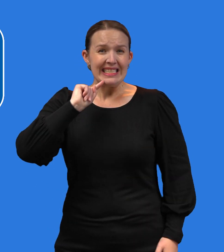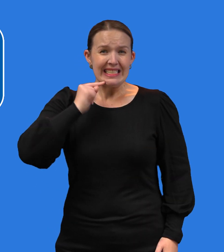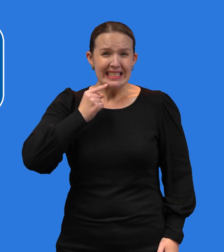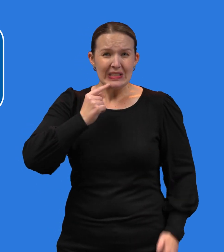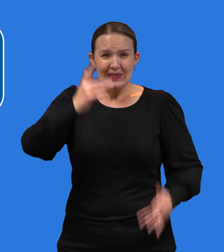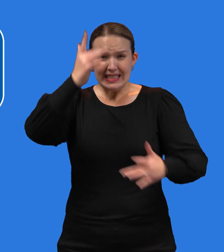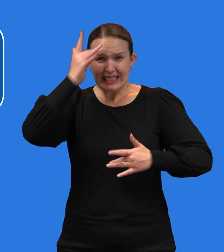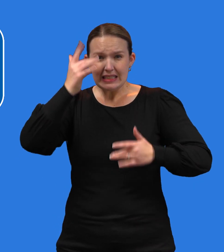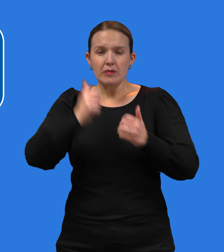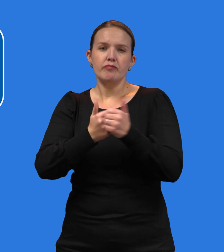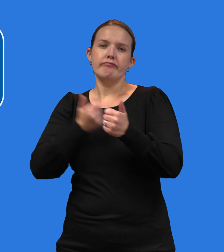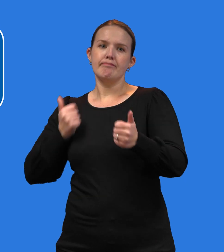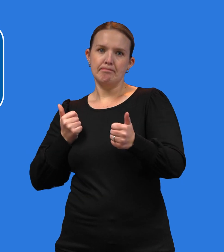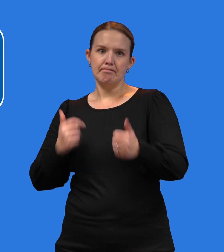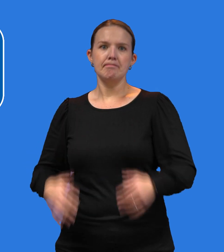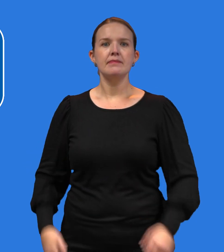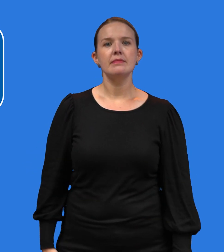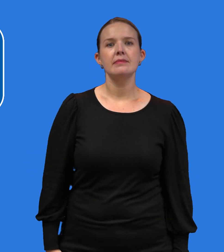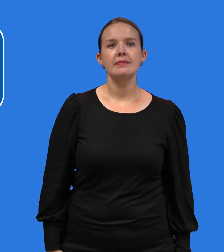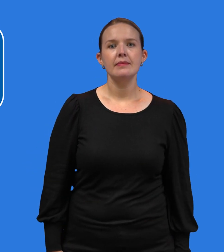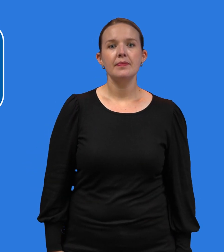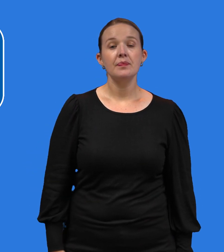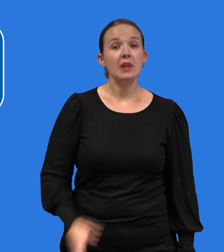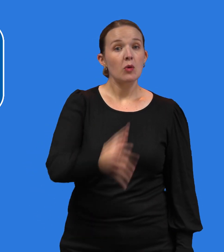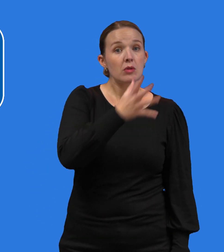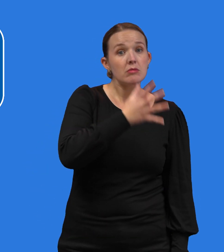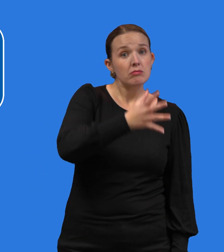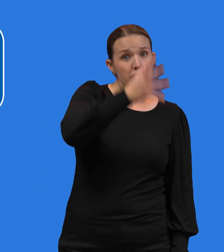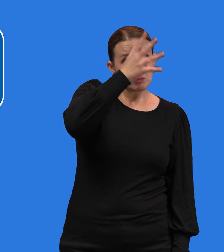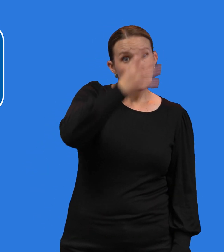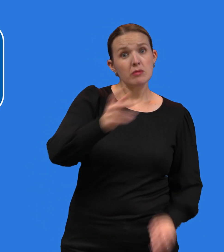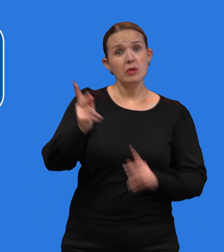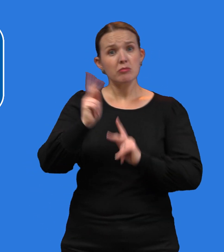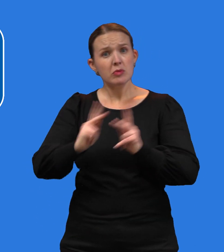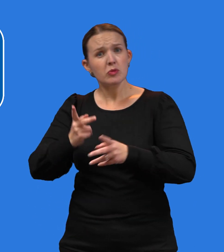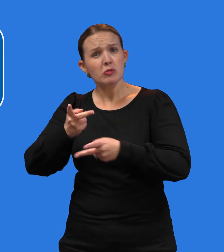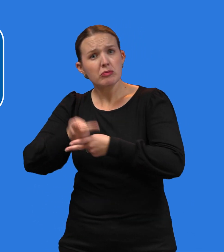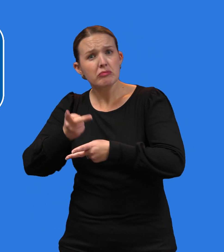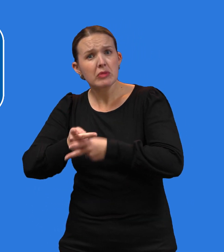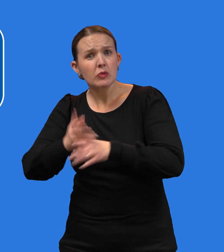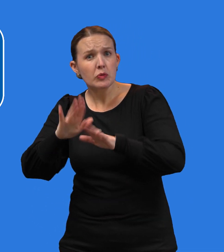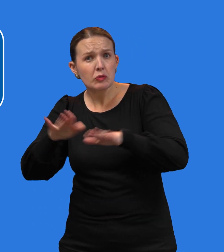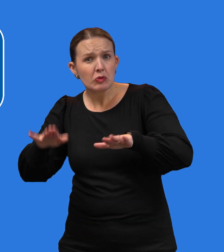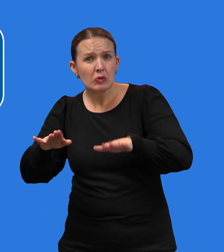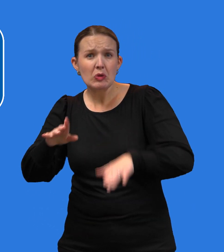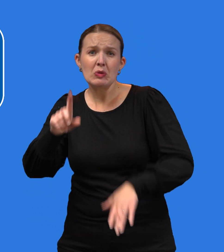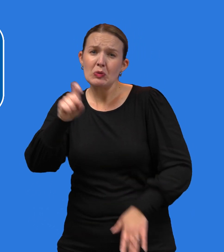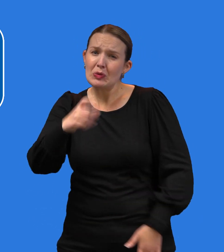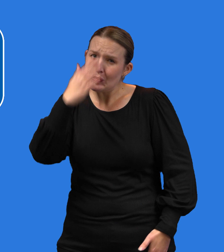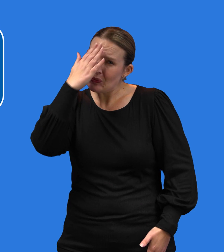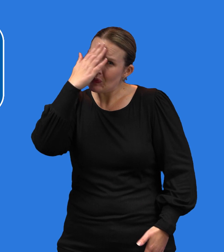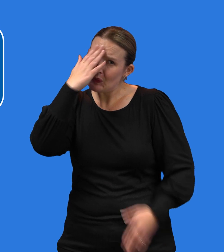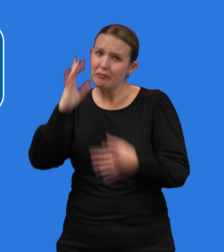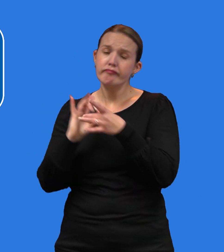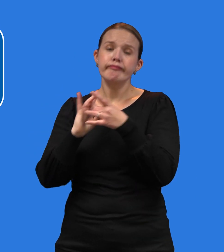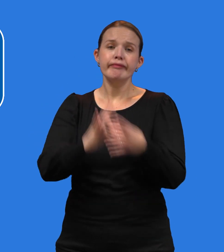-19. Here's what parents and caregivers need to know about COVID-19 vaccination.